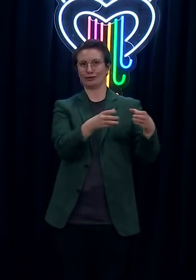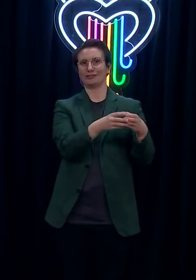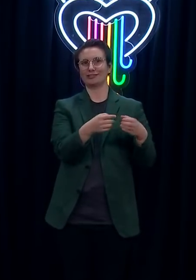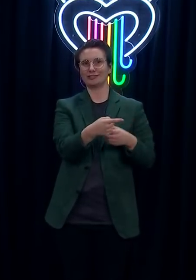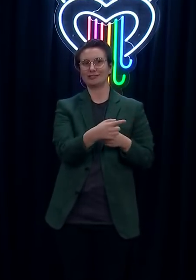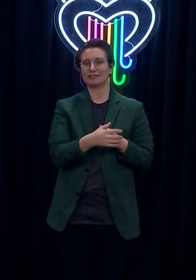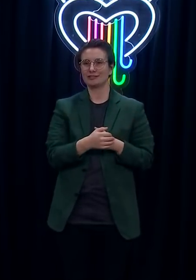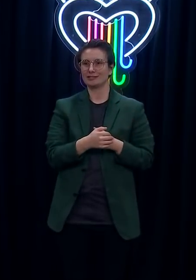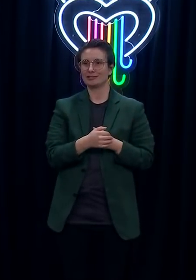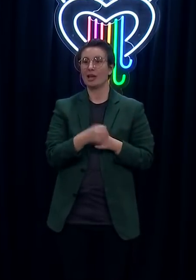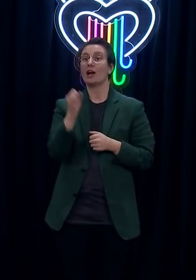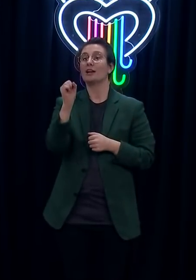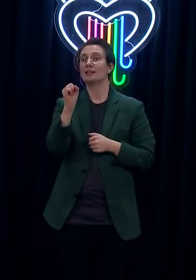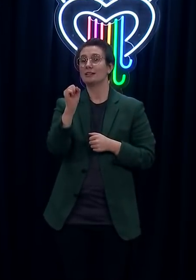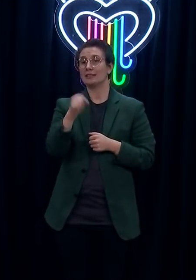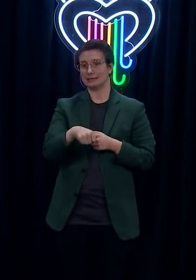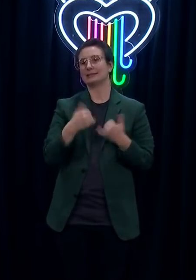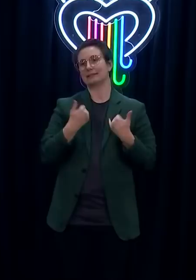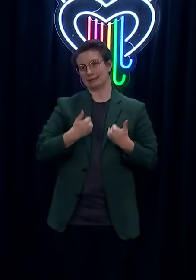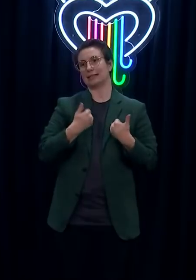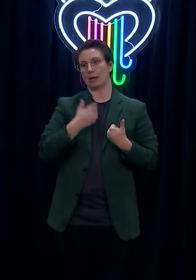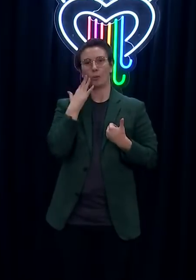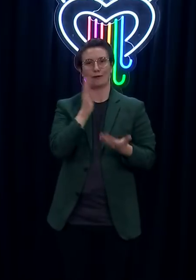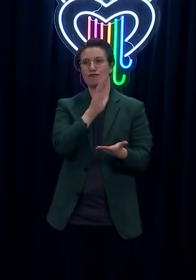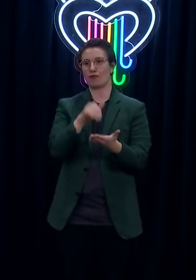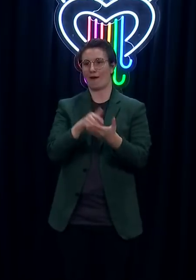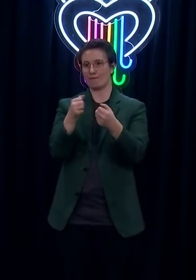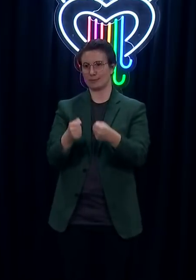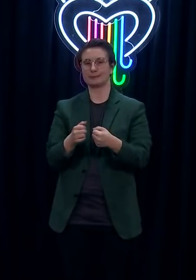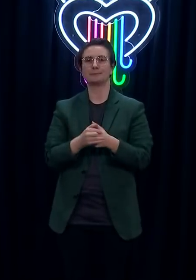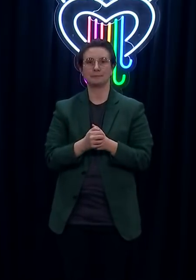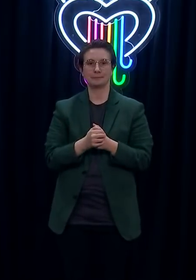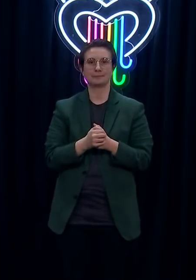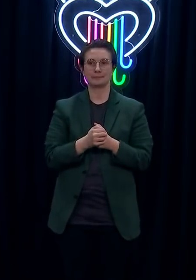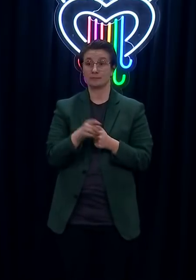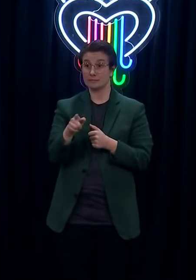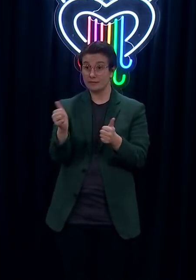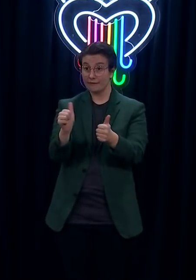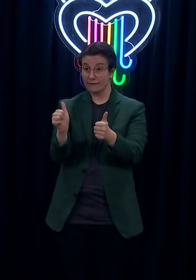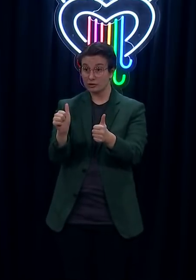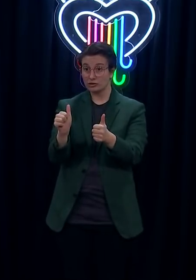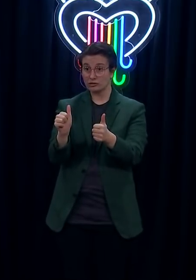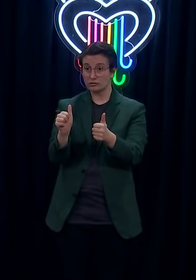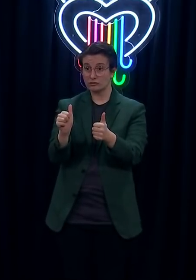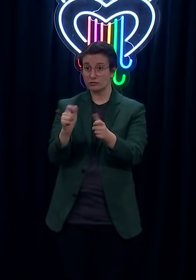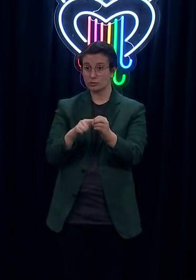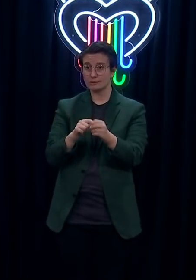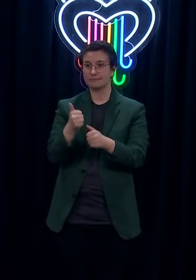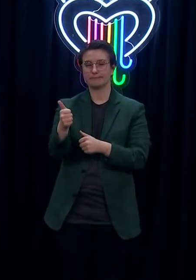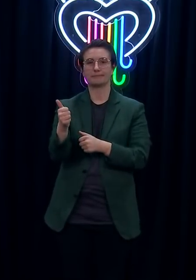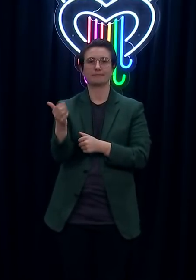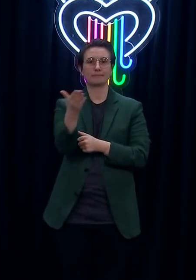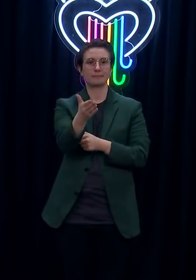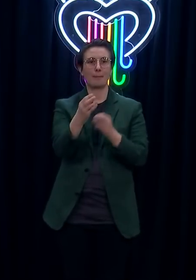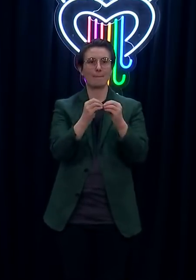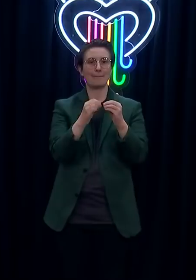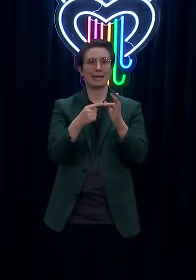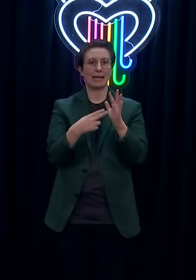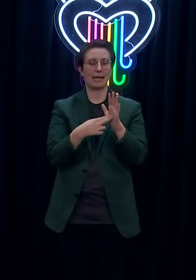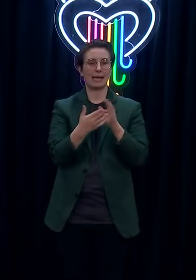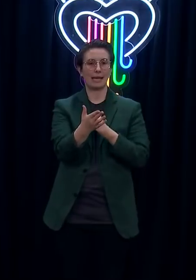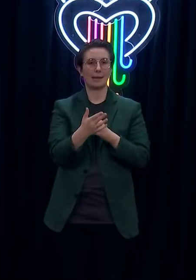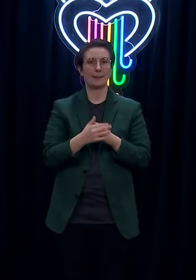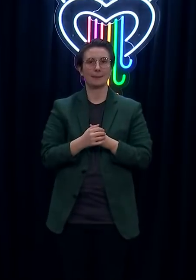Yes. Yes, that person was symptomatic. Prime Minister, how many Yeah, was there one of your questions on the correction case? How many of